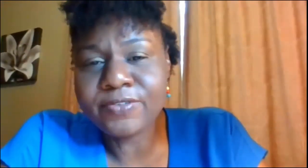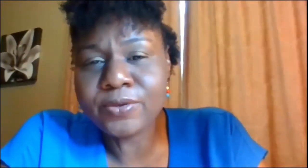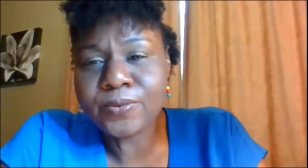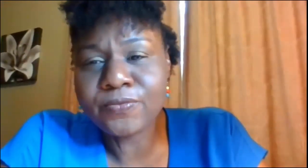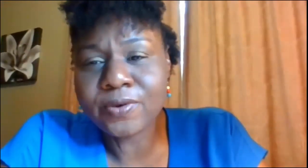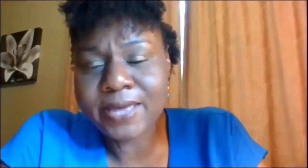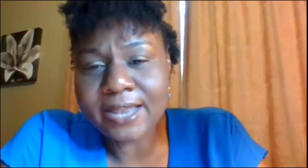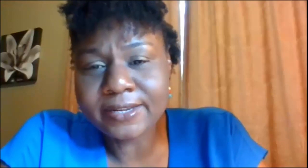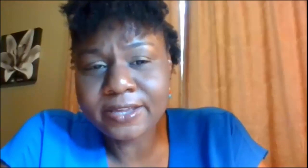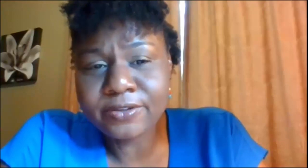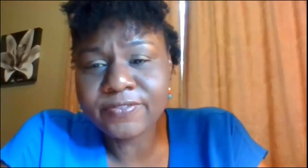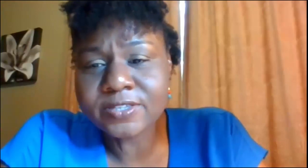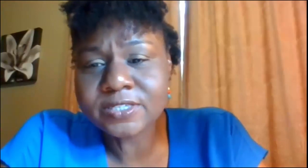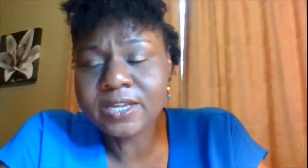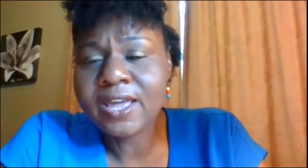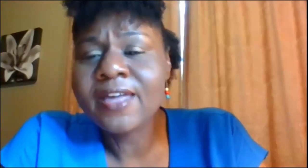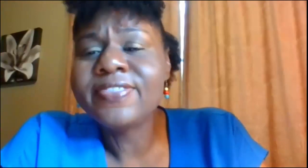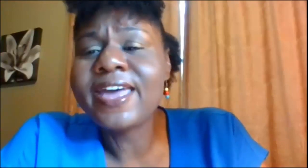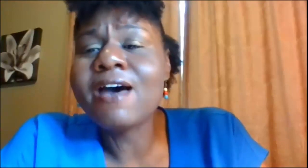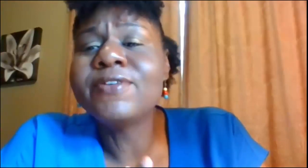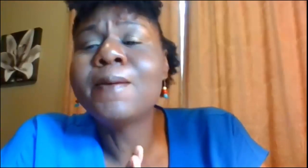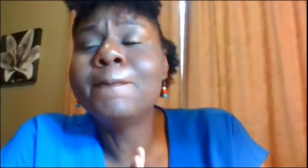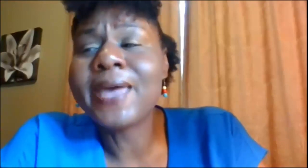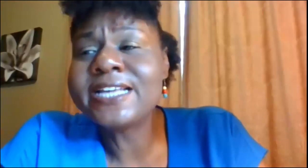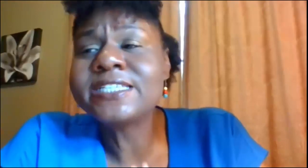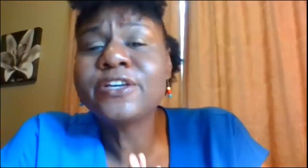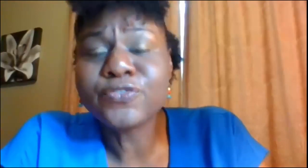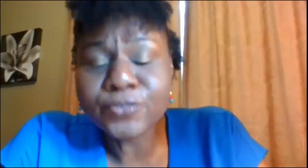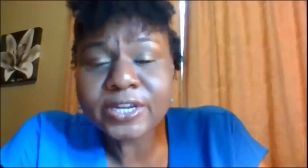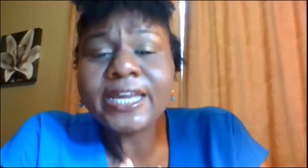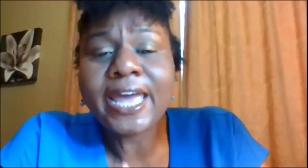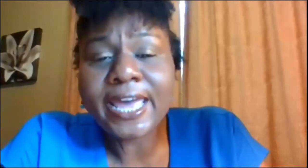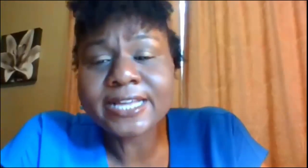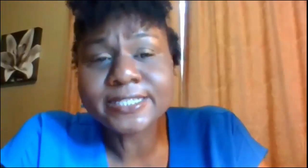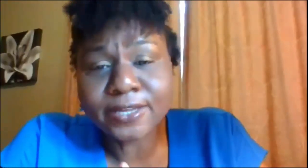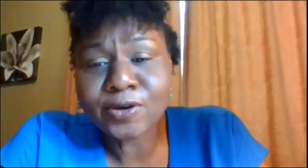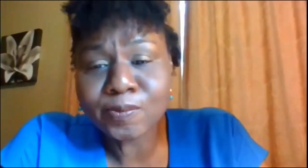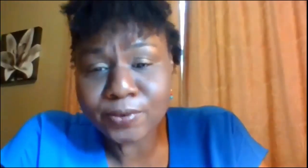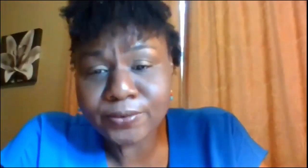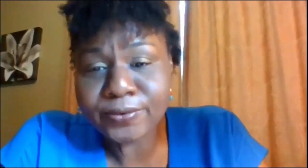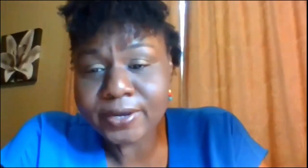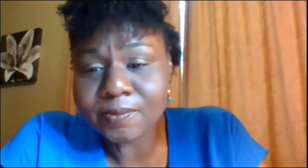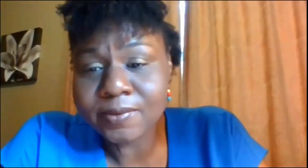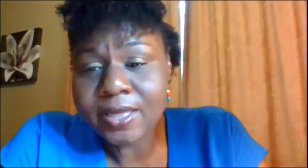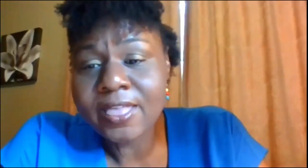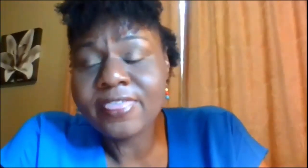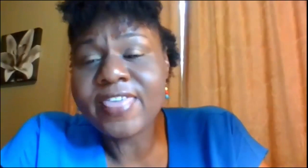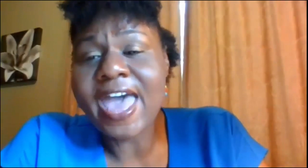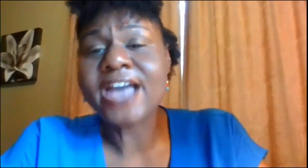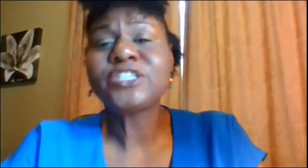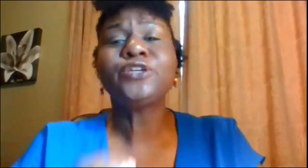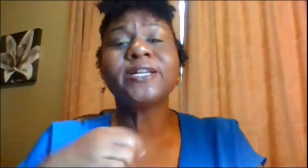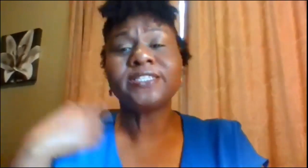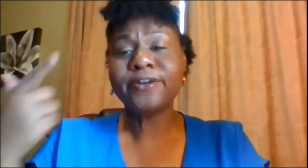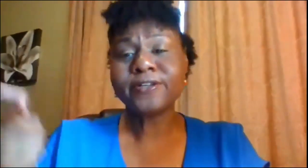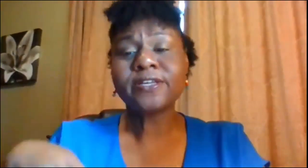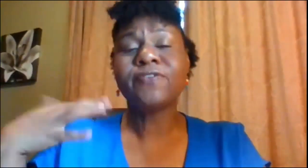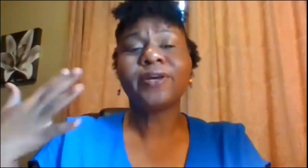you from gallaudet university they have an amazing free asl program that actually you can see yourself on